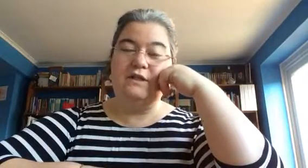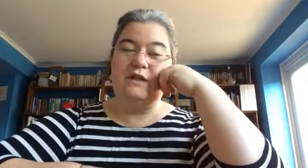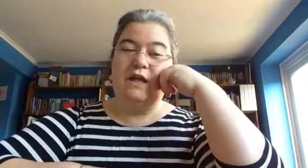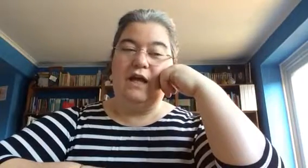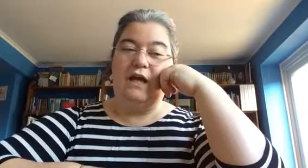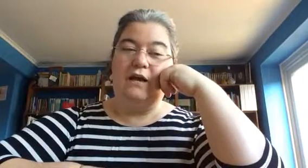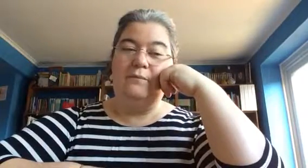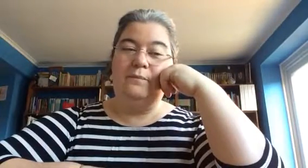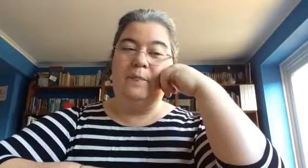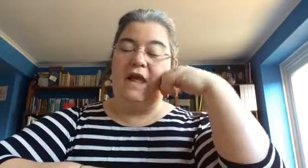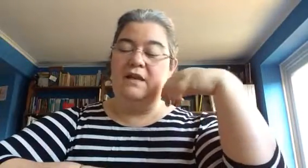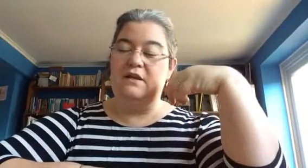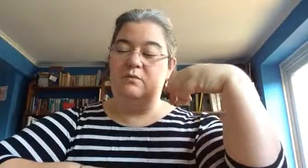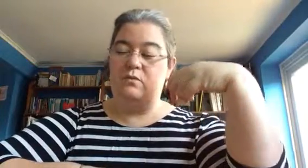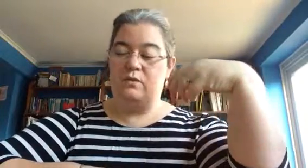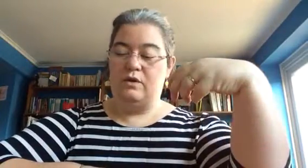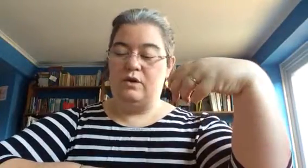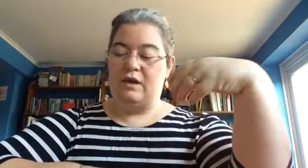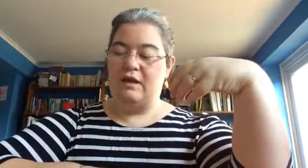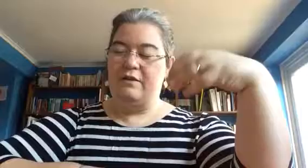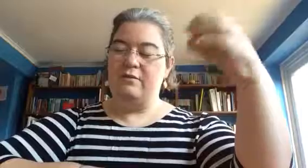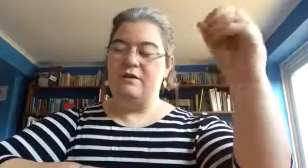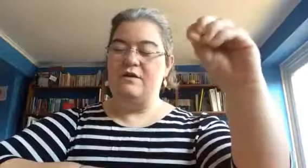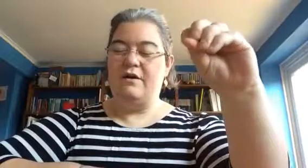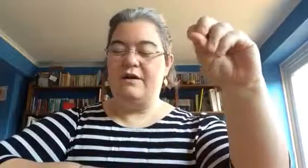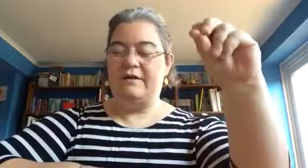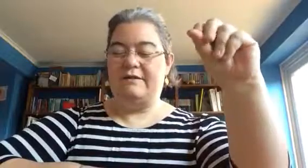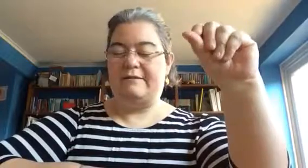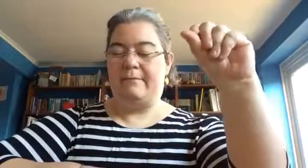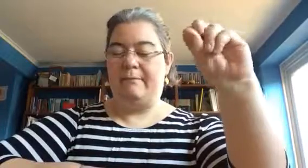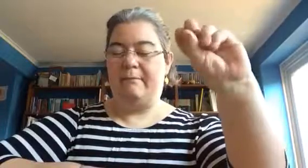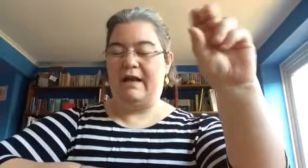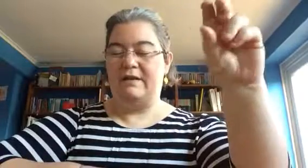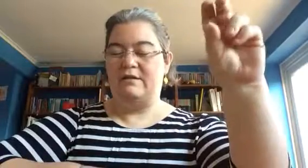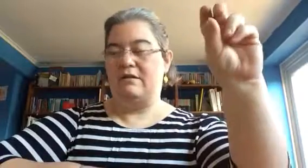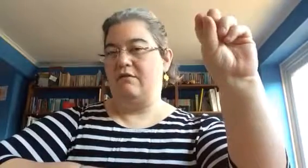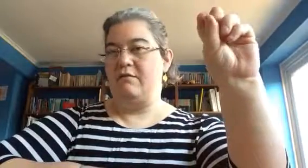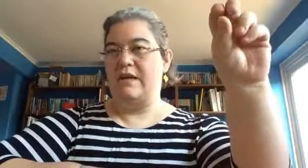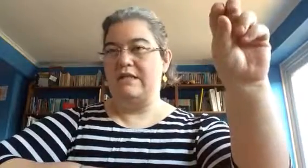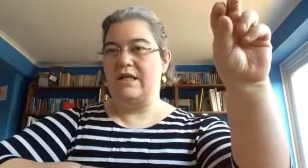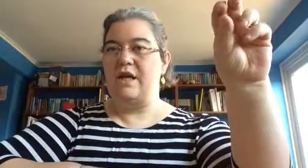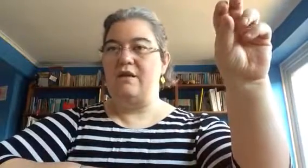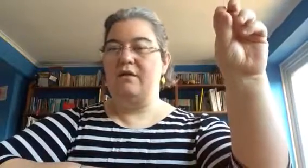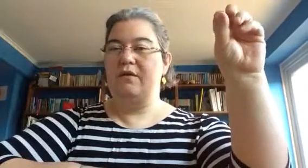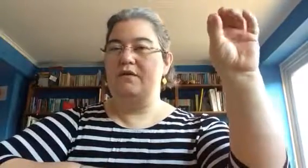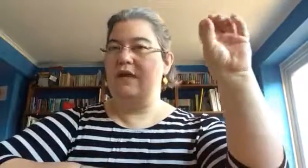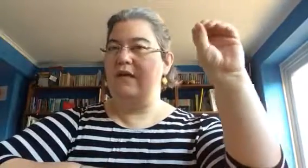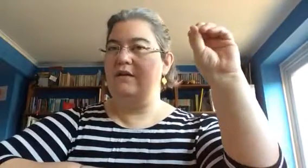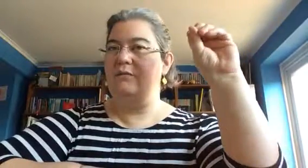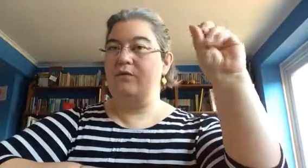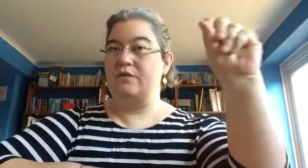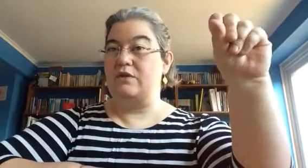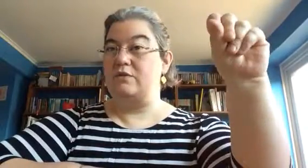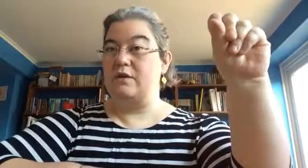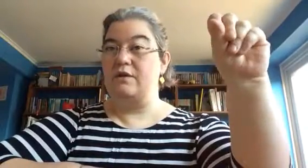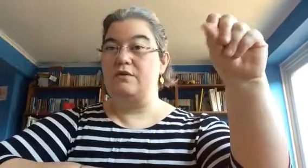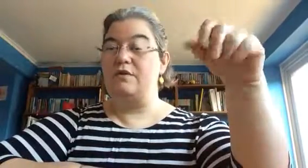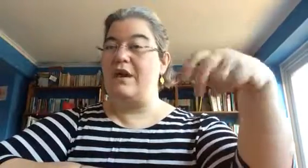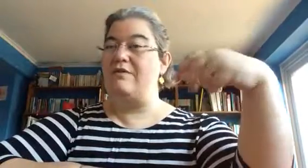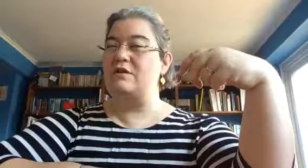and there was a nice balance of meaty clues and more subtle clues. So every